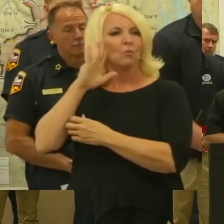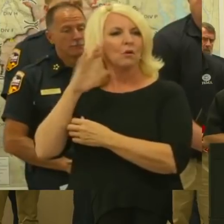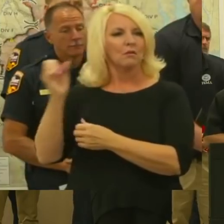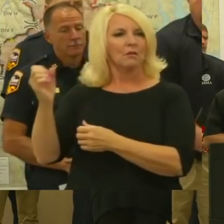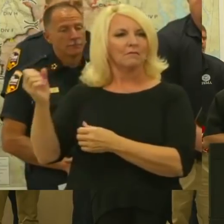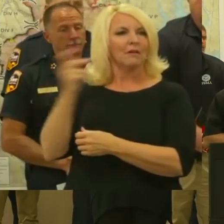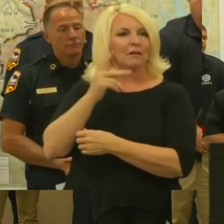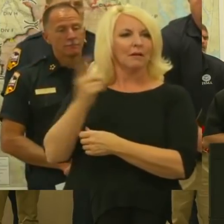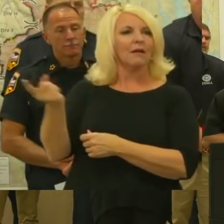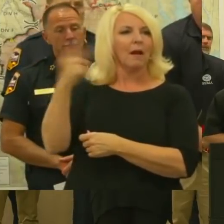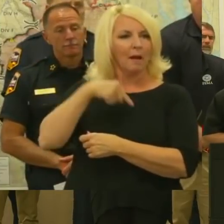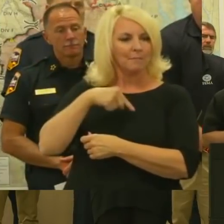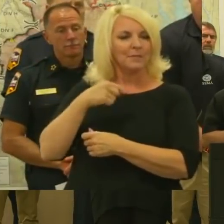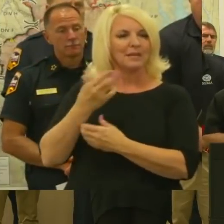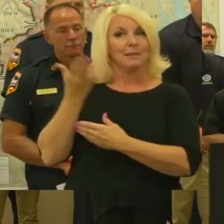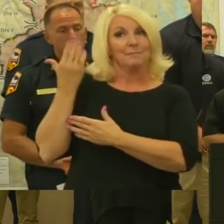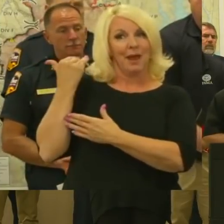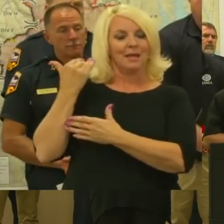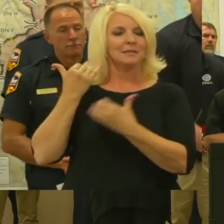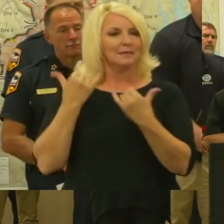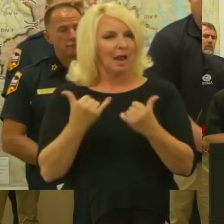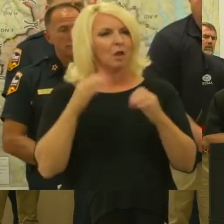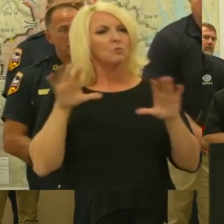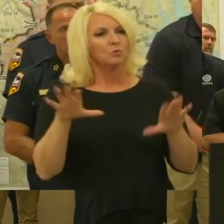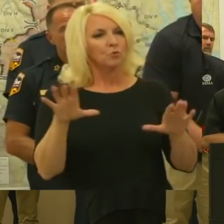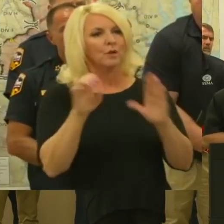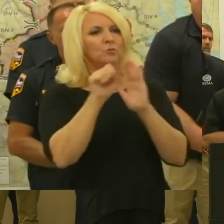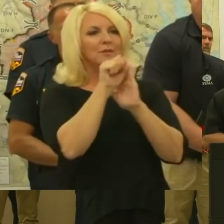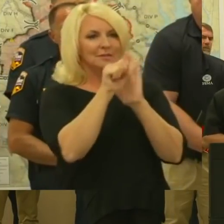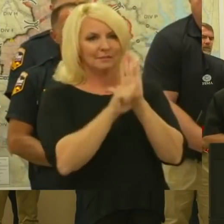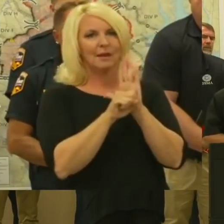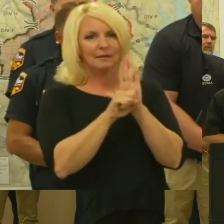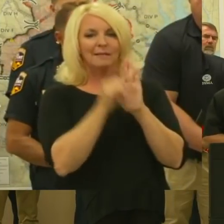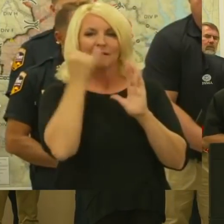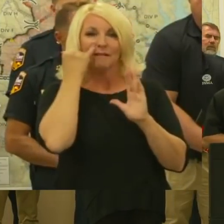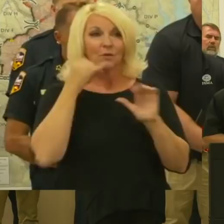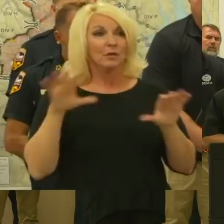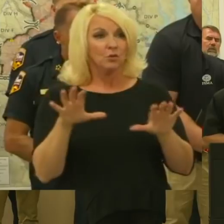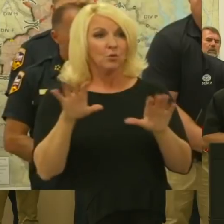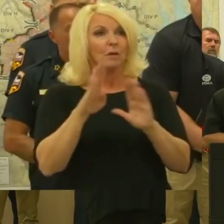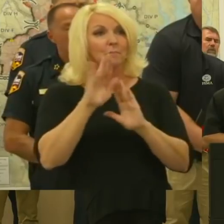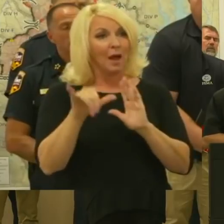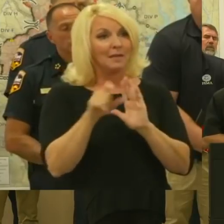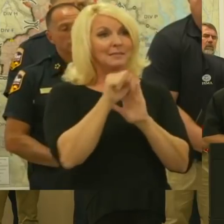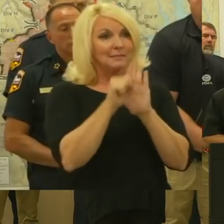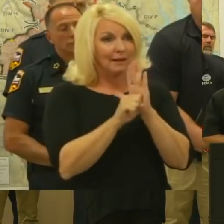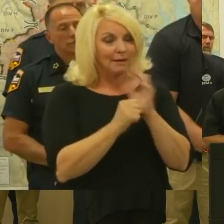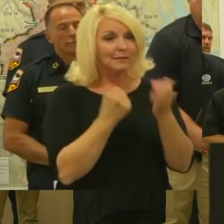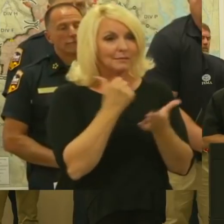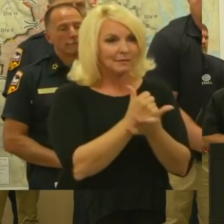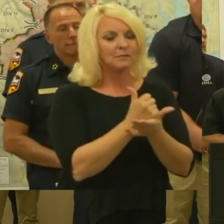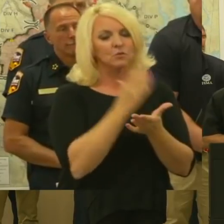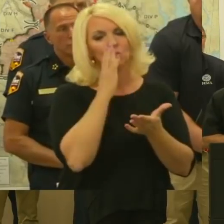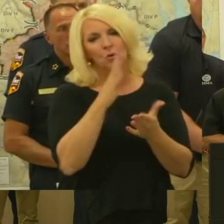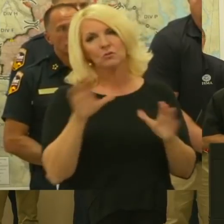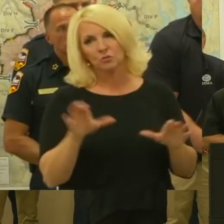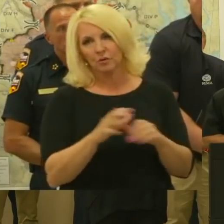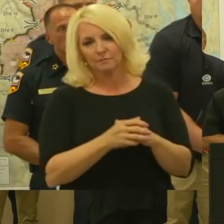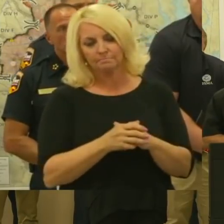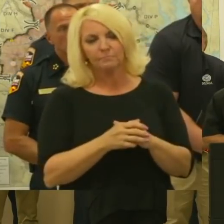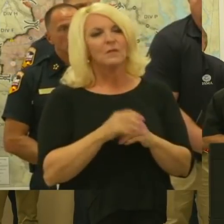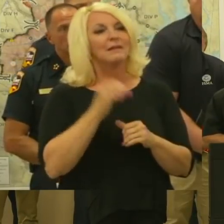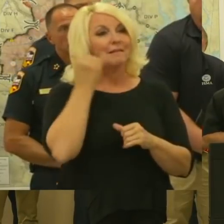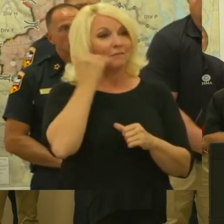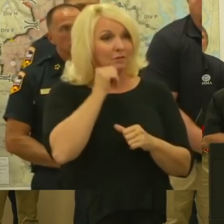Generally, the state has a lot of assets, and if we can do it under the state flag, then we will do that. And if we couldn't, then we would certainly turn to the to our federal